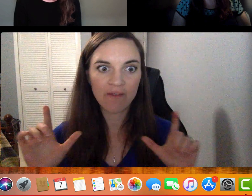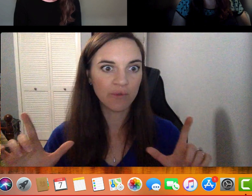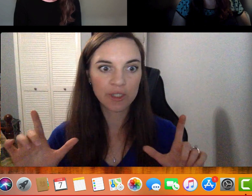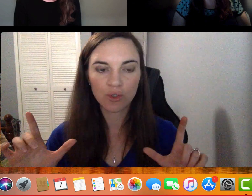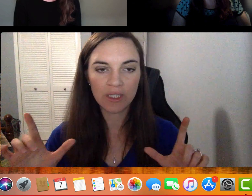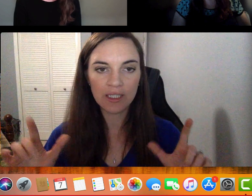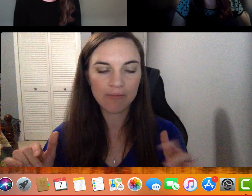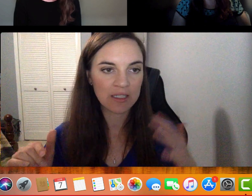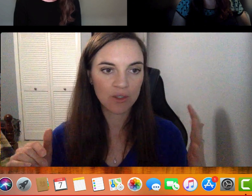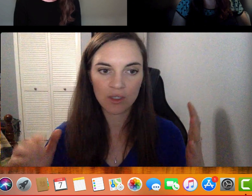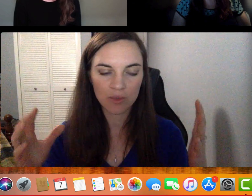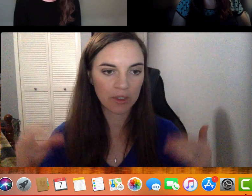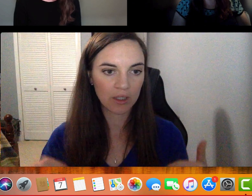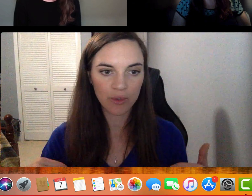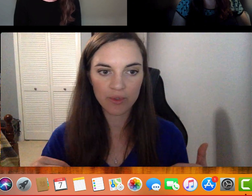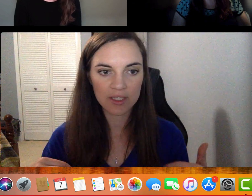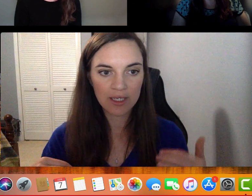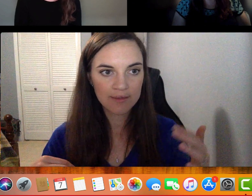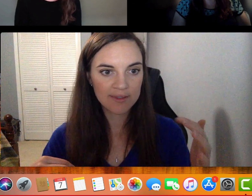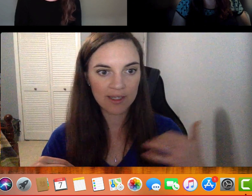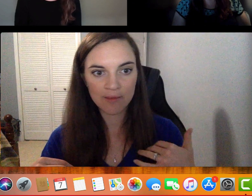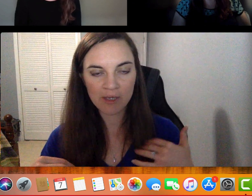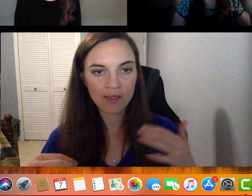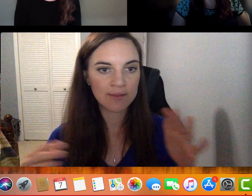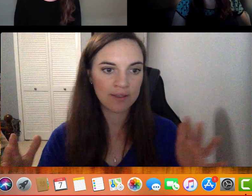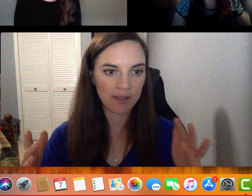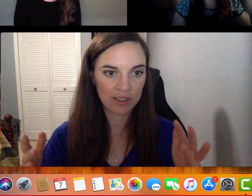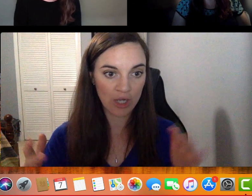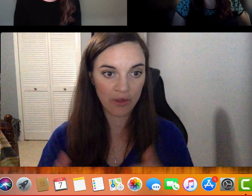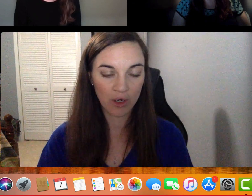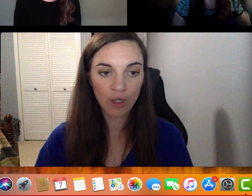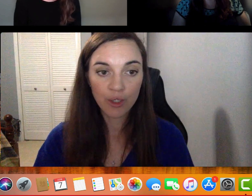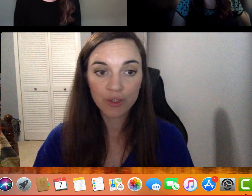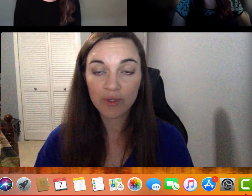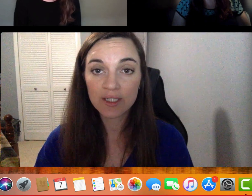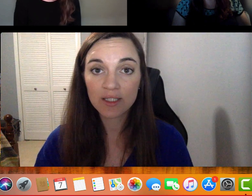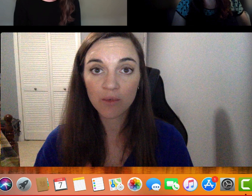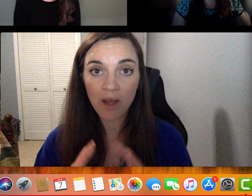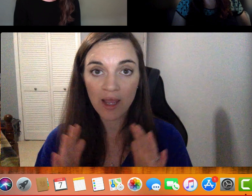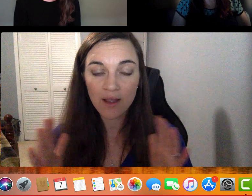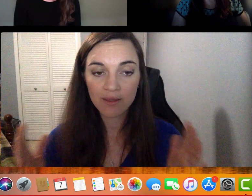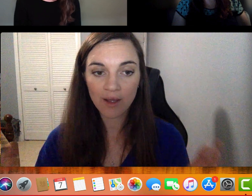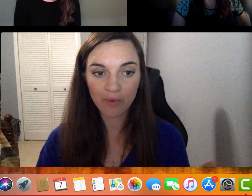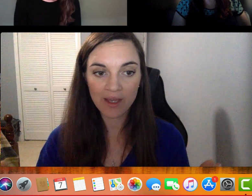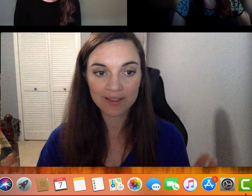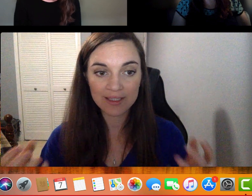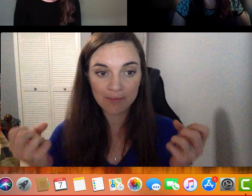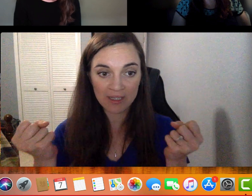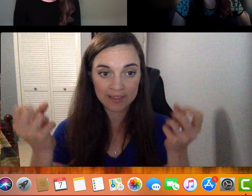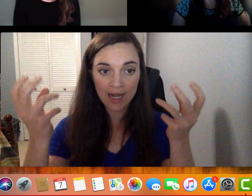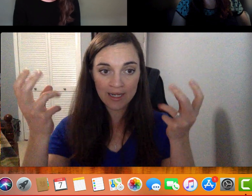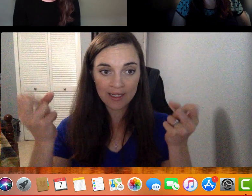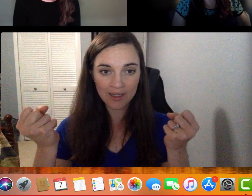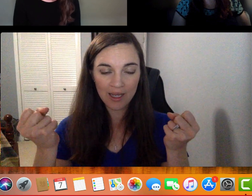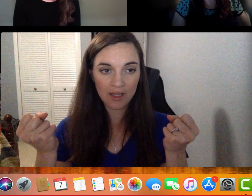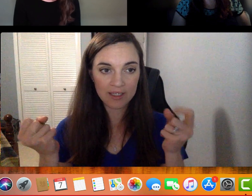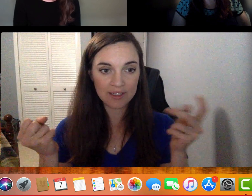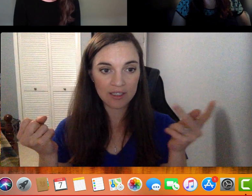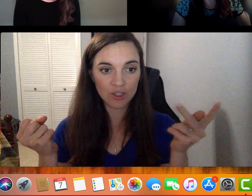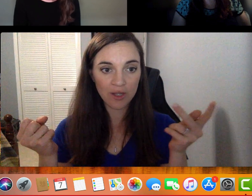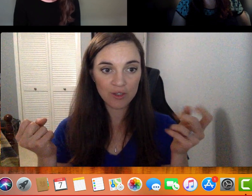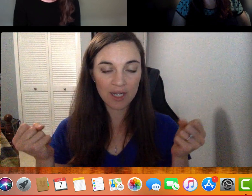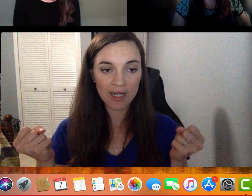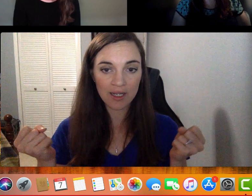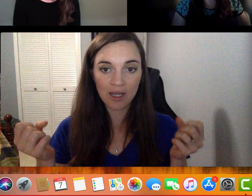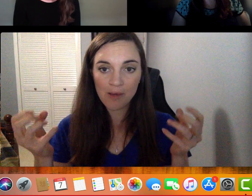take over my full screen and my students would lose seeing me and seeing each other. So this is the way that they can see me signing. They